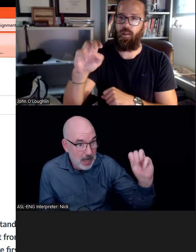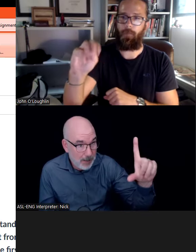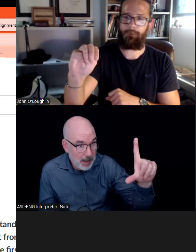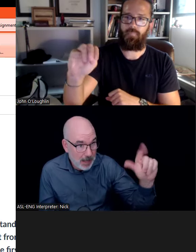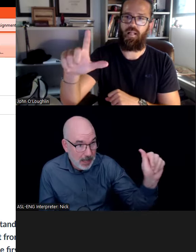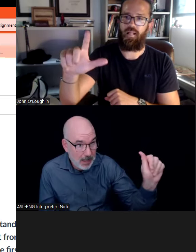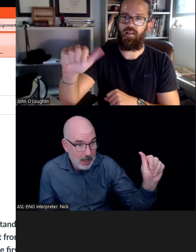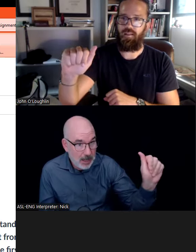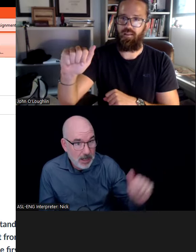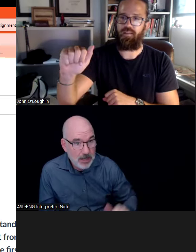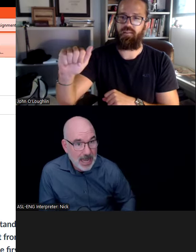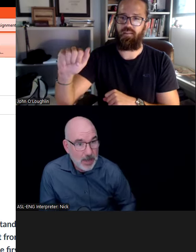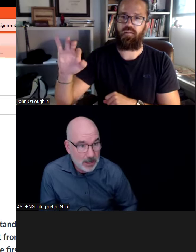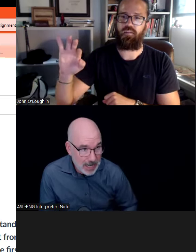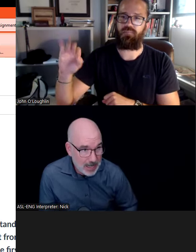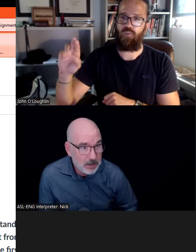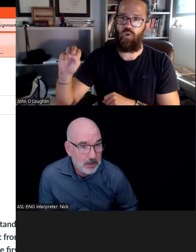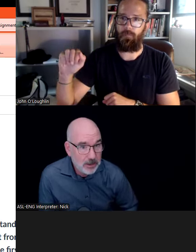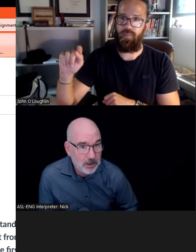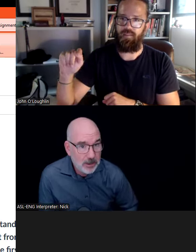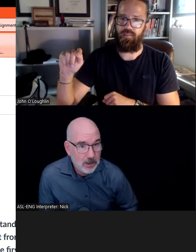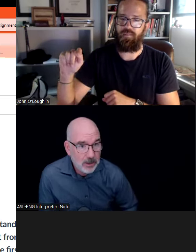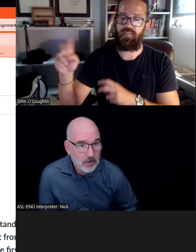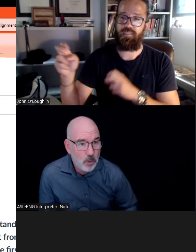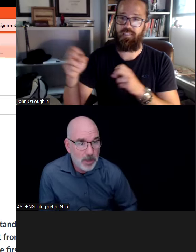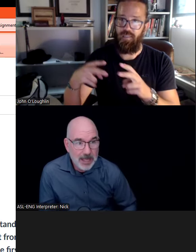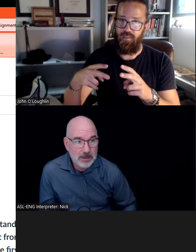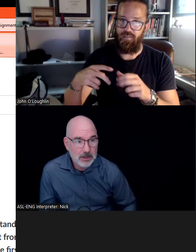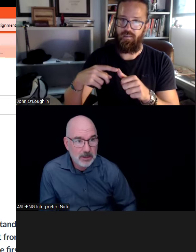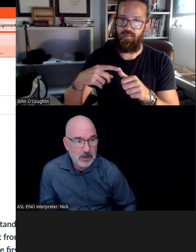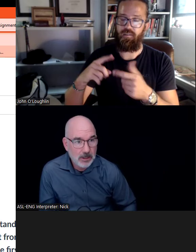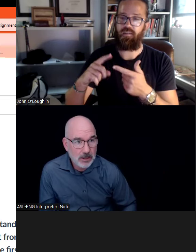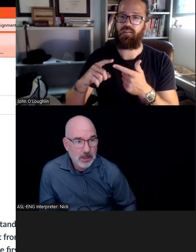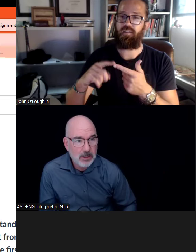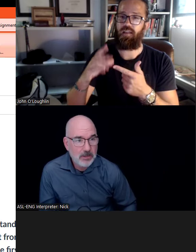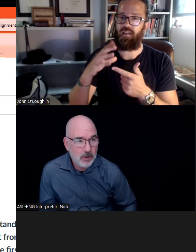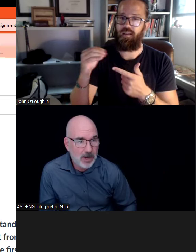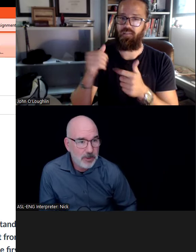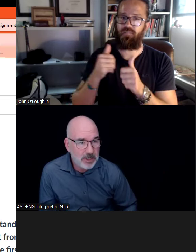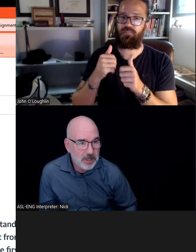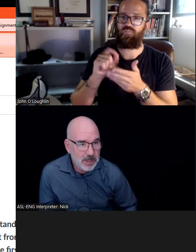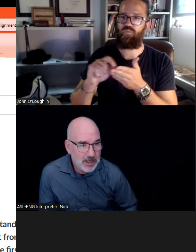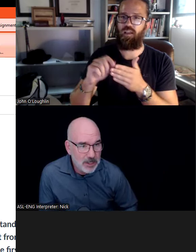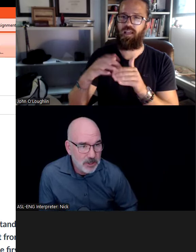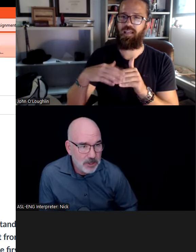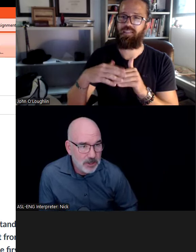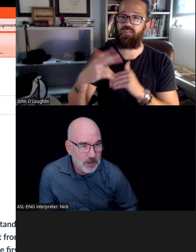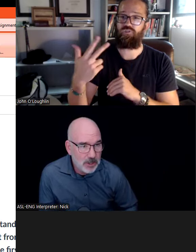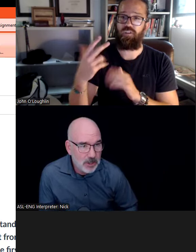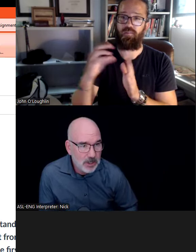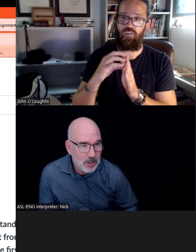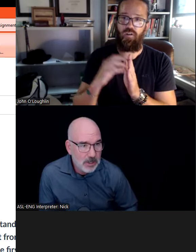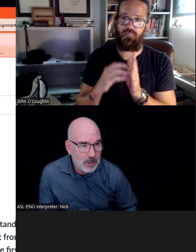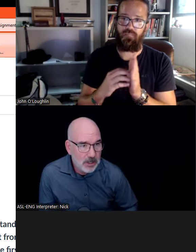the, the MLA format for references citations.